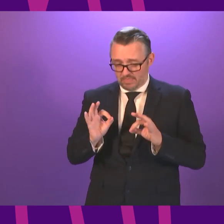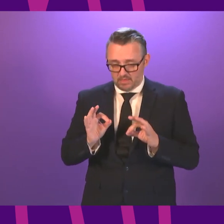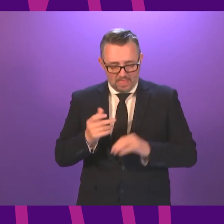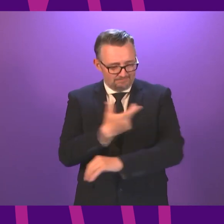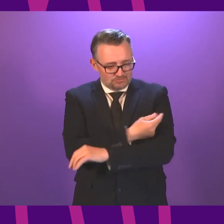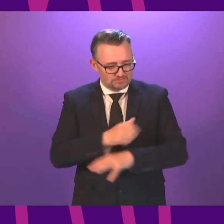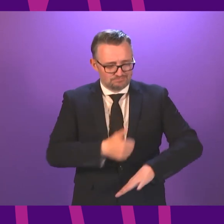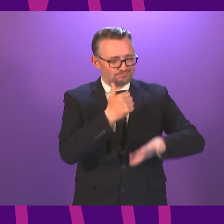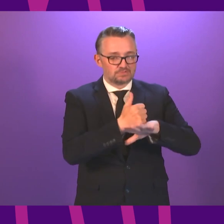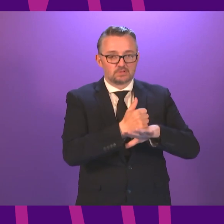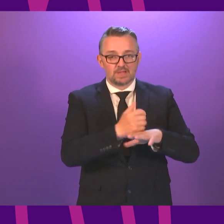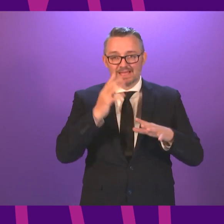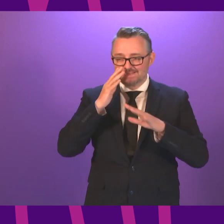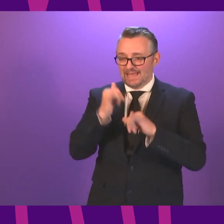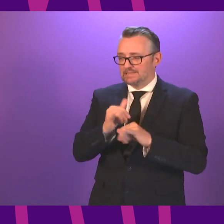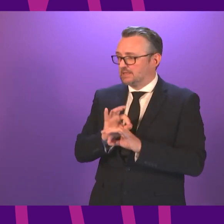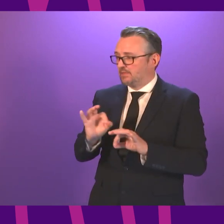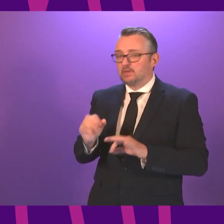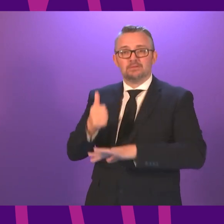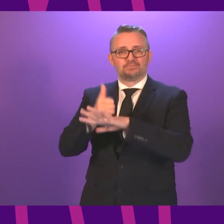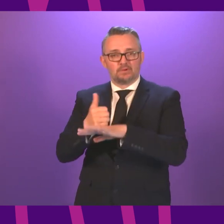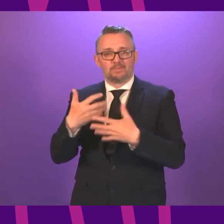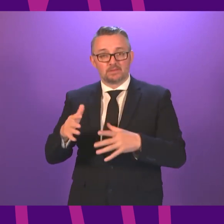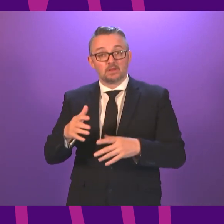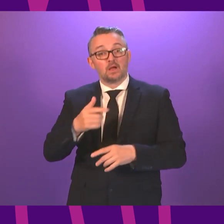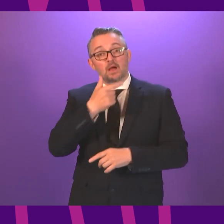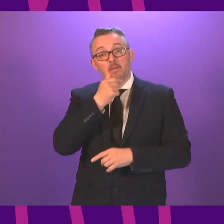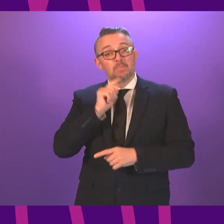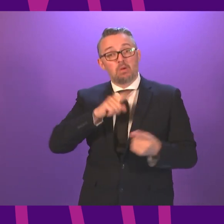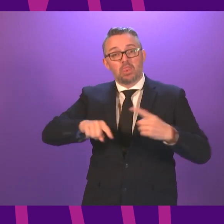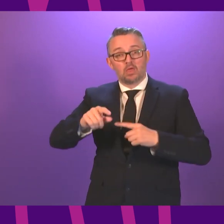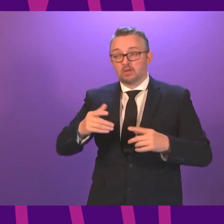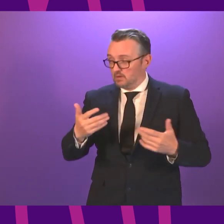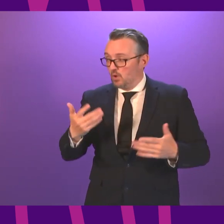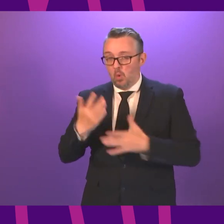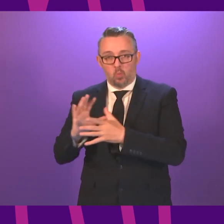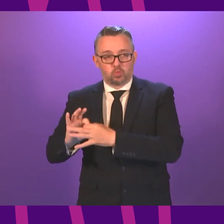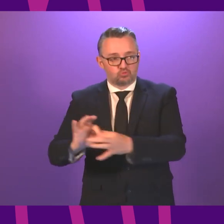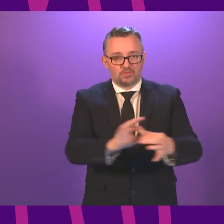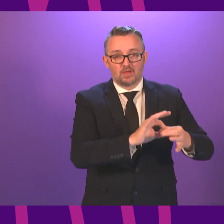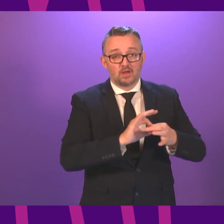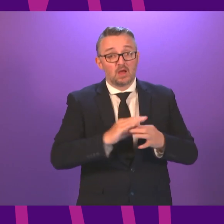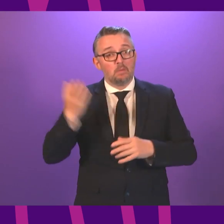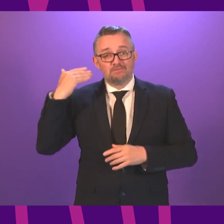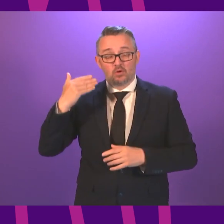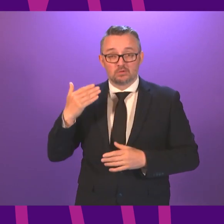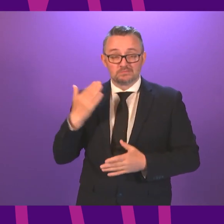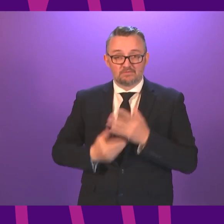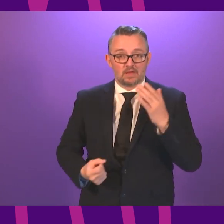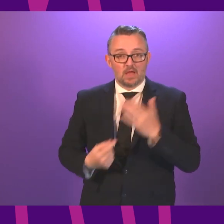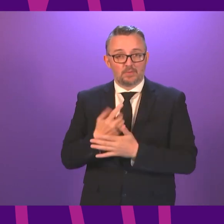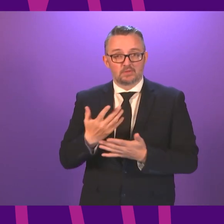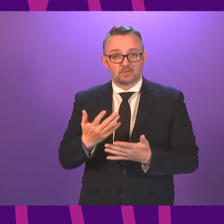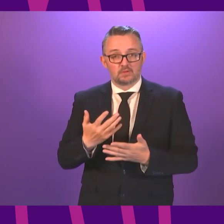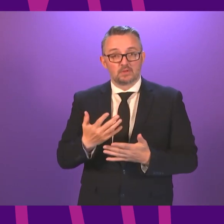Testing infrastructure established from scratch. People pulling together in ways that would once have been unimaginable. There are